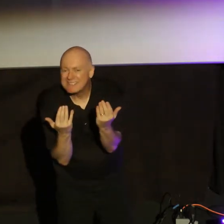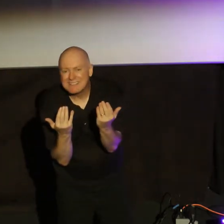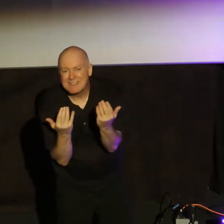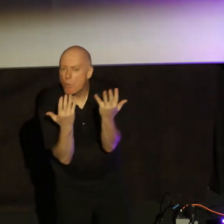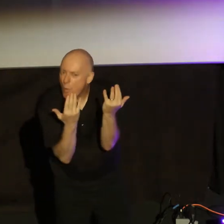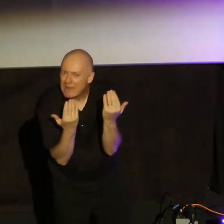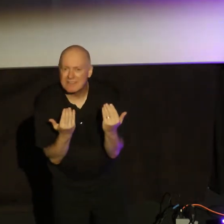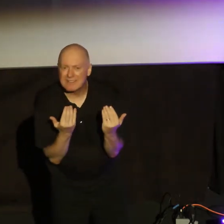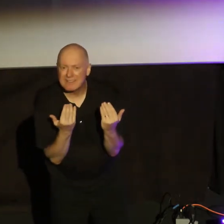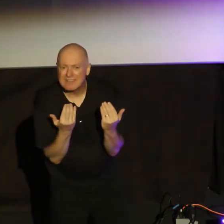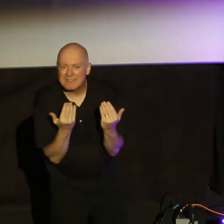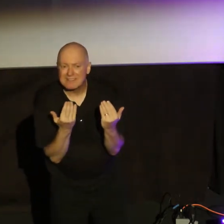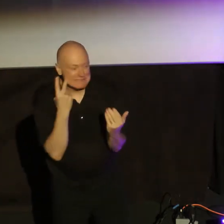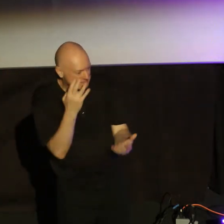Wait. Look at Abraham's life and wait.